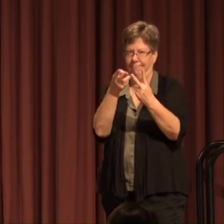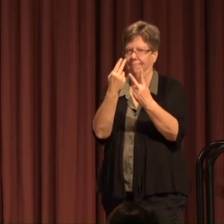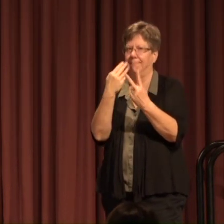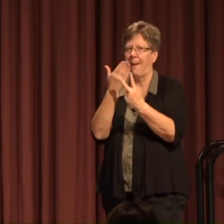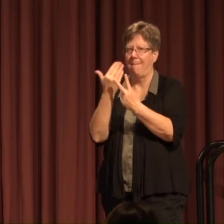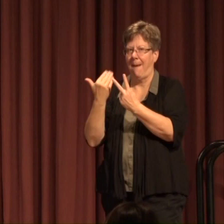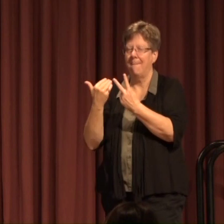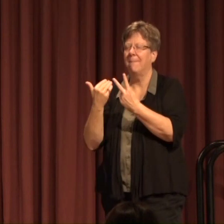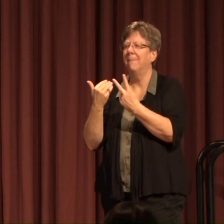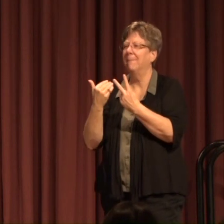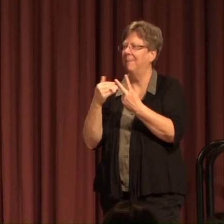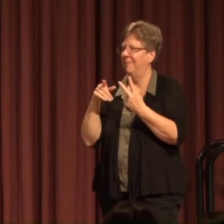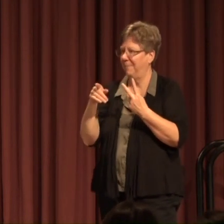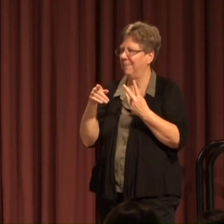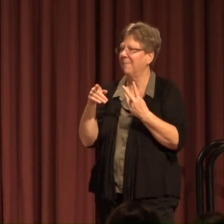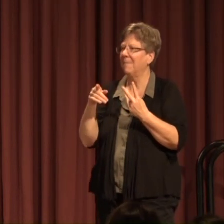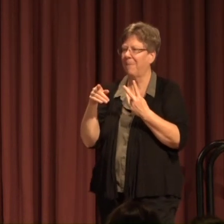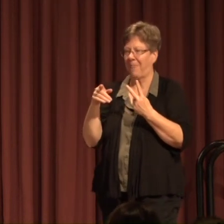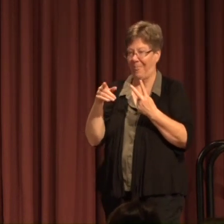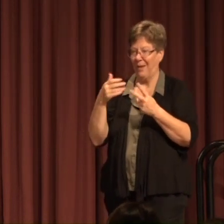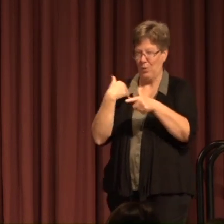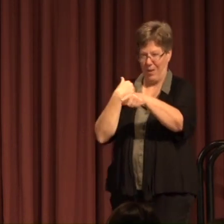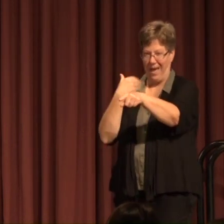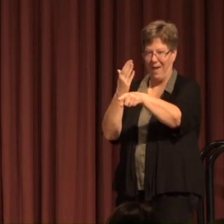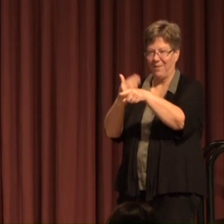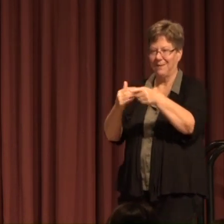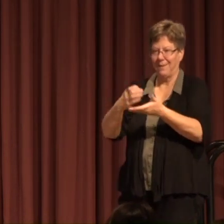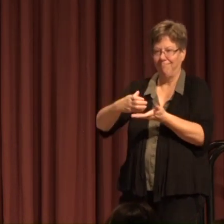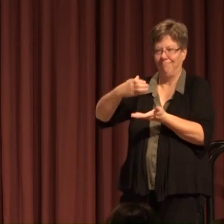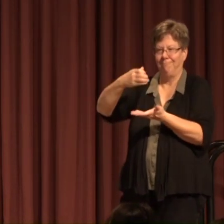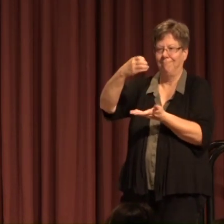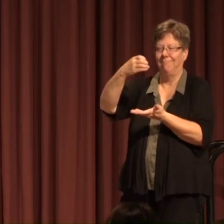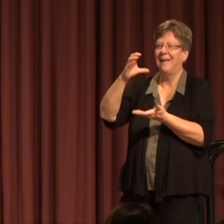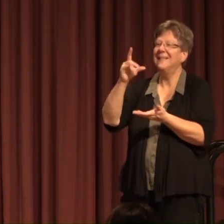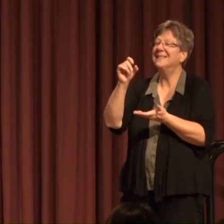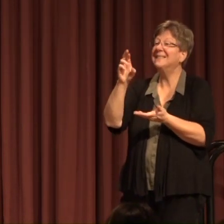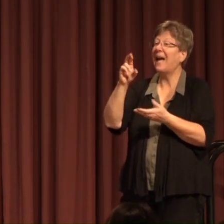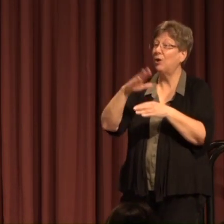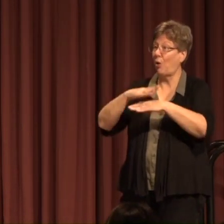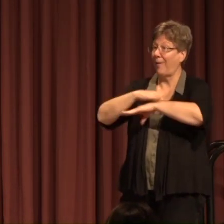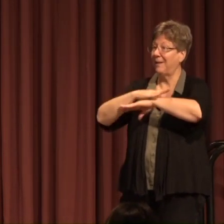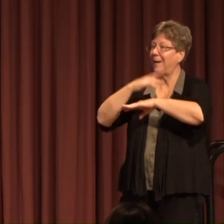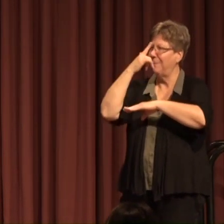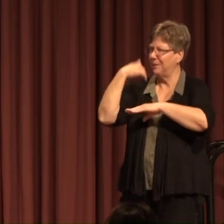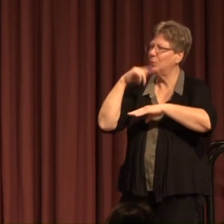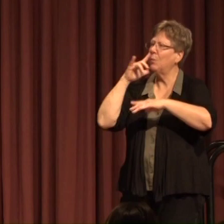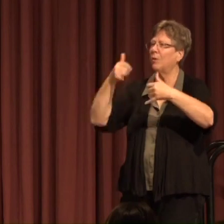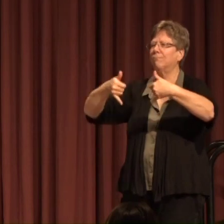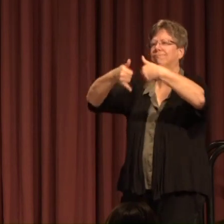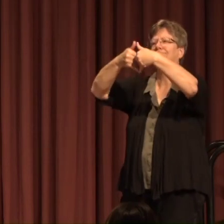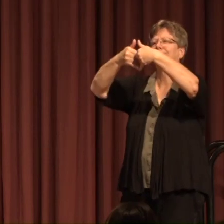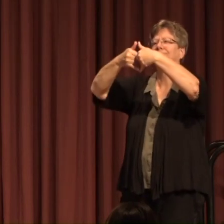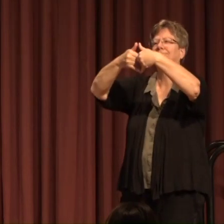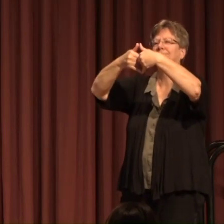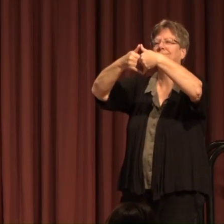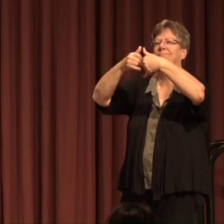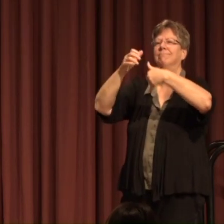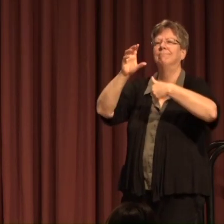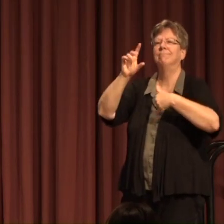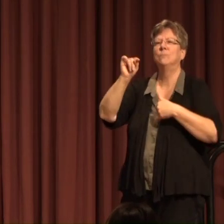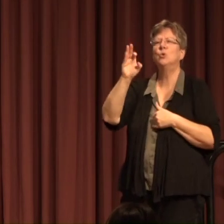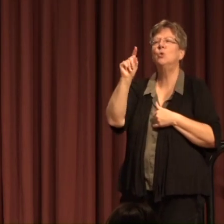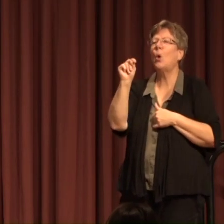Now you see you have some cider on your table Because we are going to have a toast And